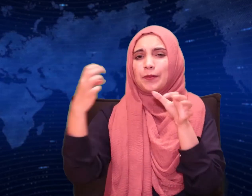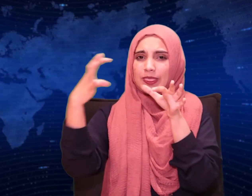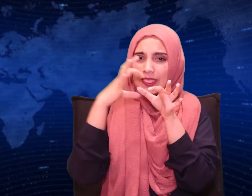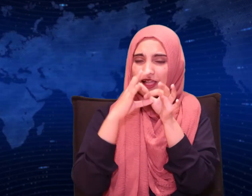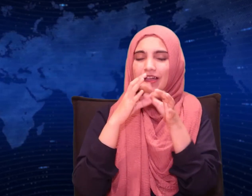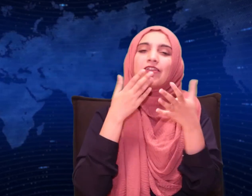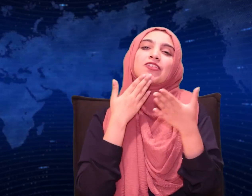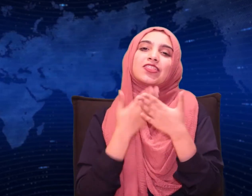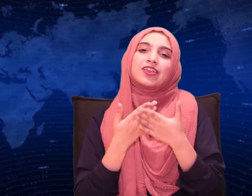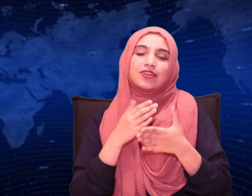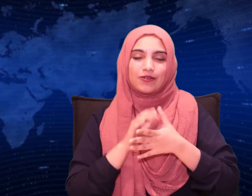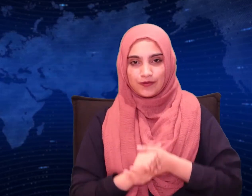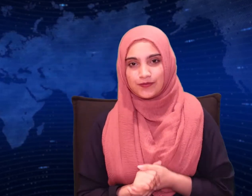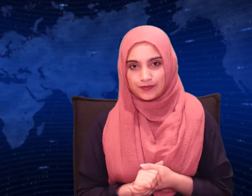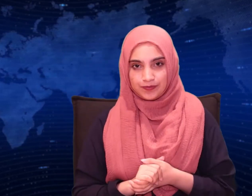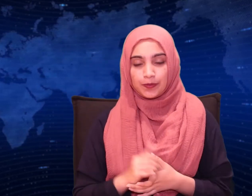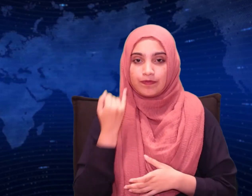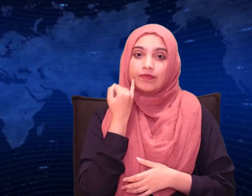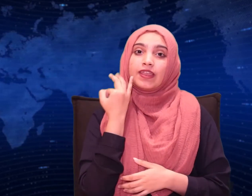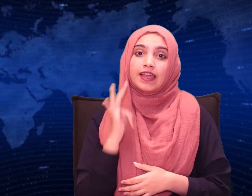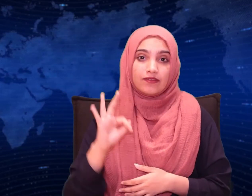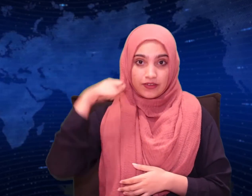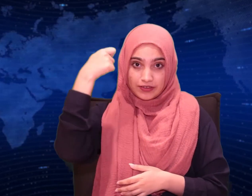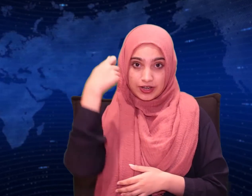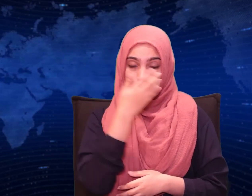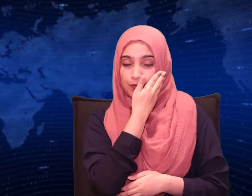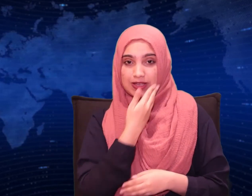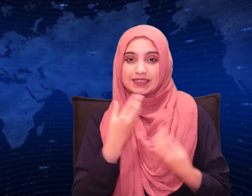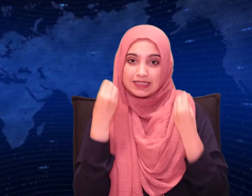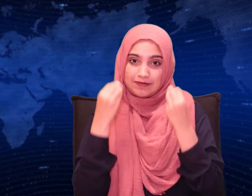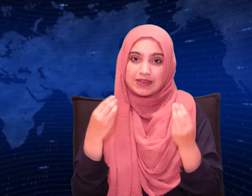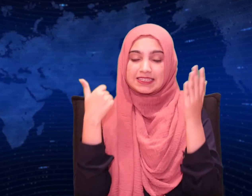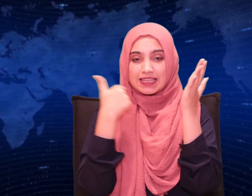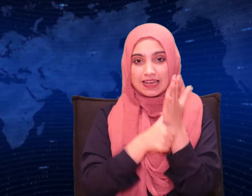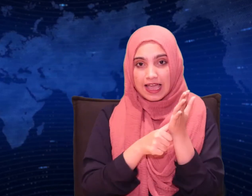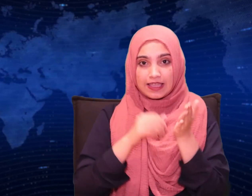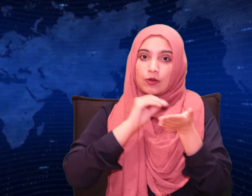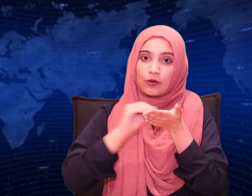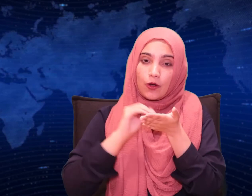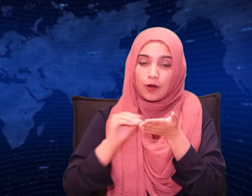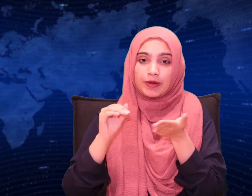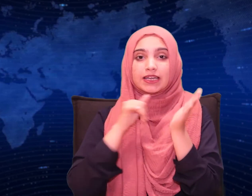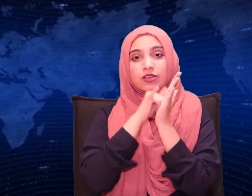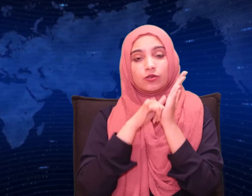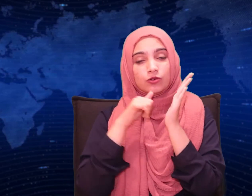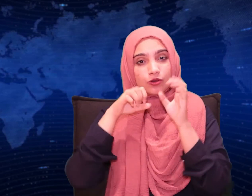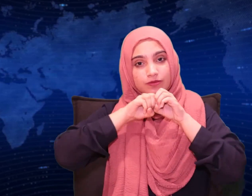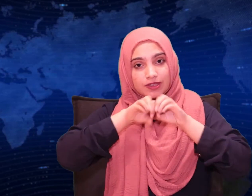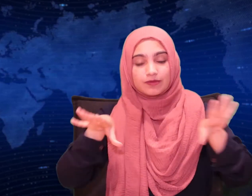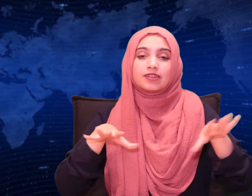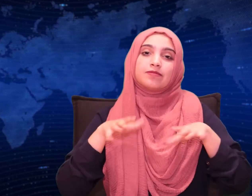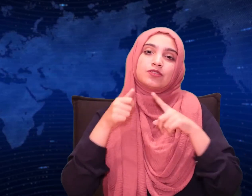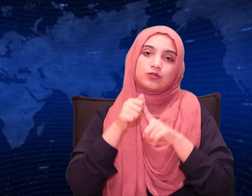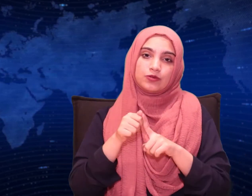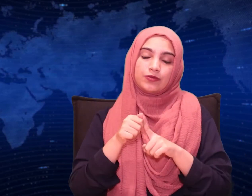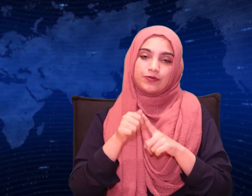for connecting with us. If you enjoy the video, please like, comment, share, and subscribe.